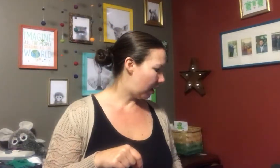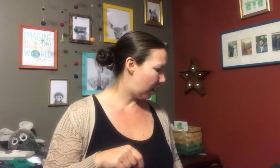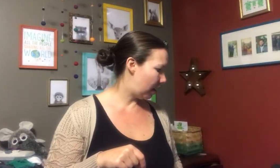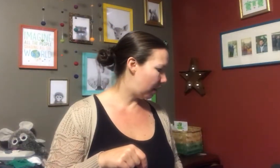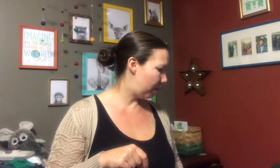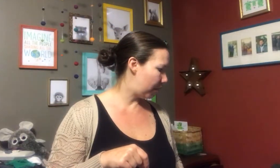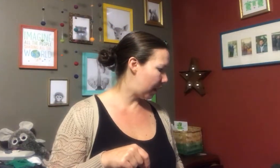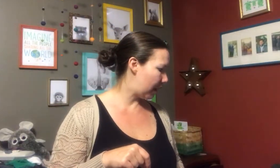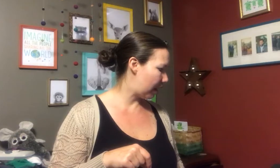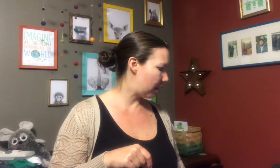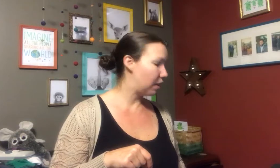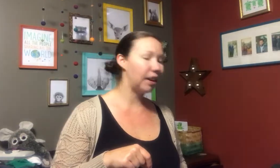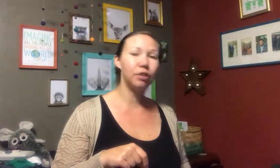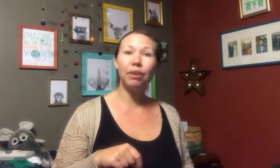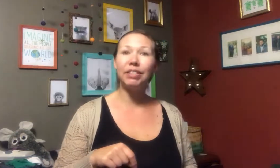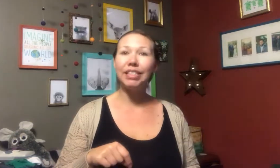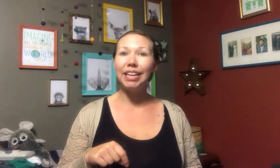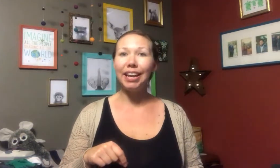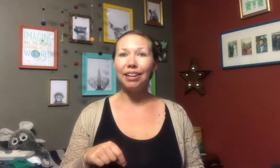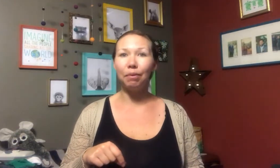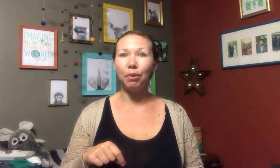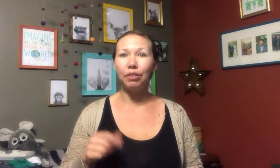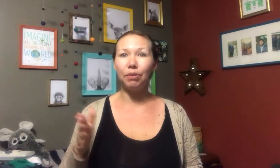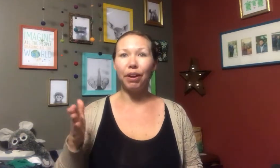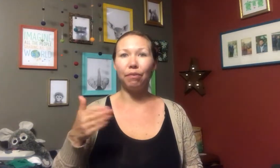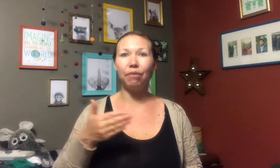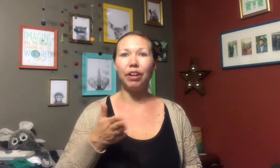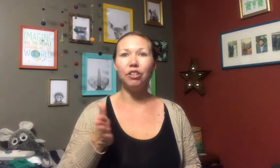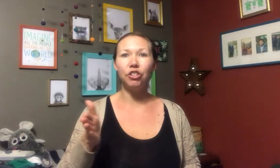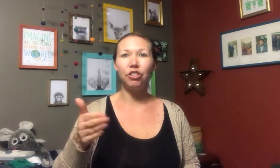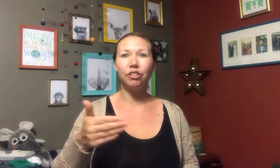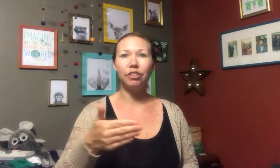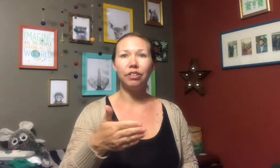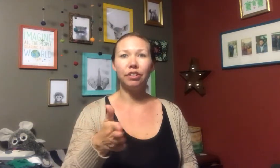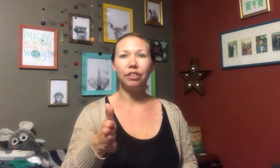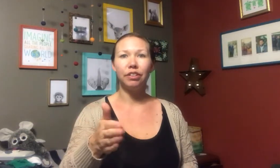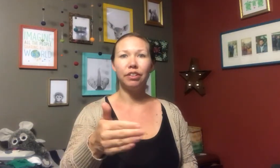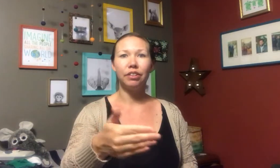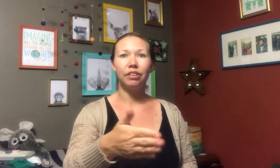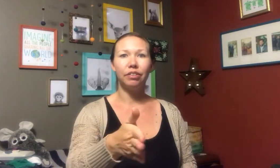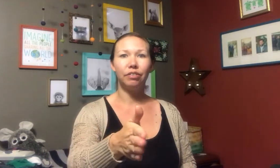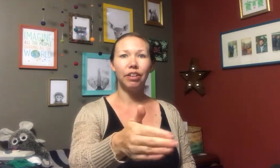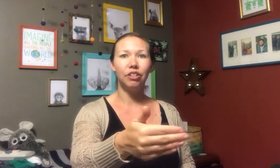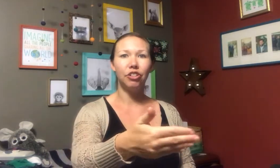Um, next we have sea animals. So we have fish, fish,